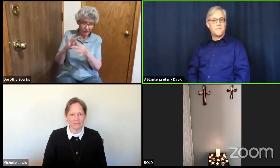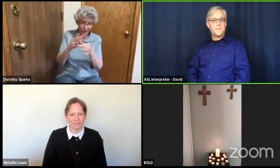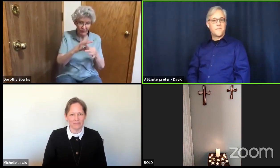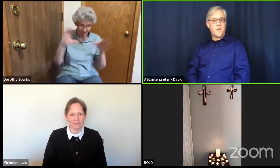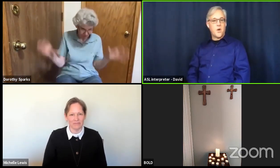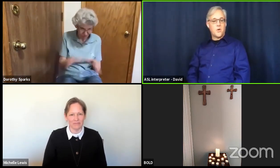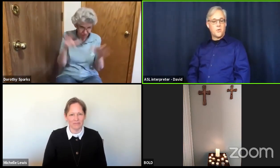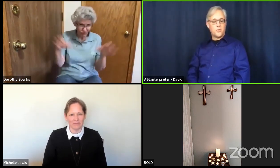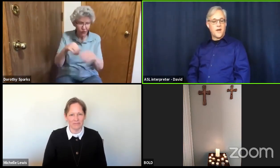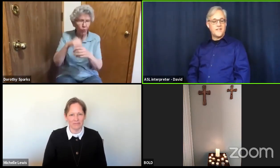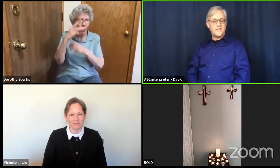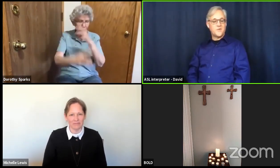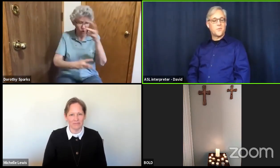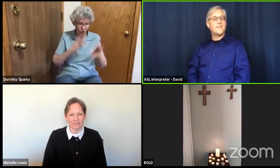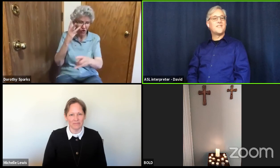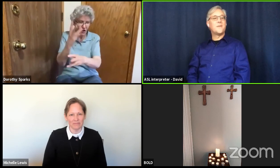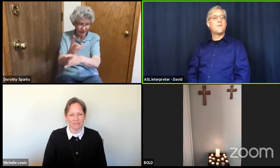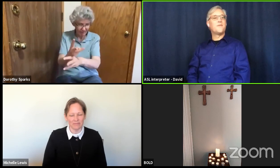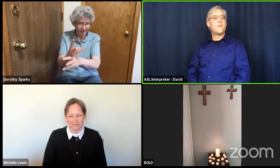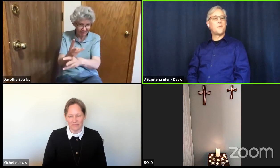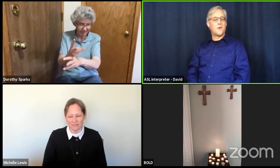christ raised up for the world